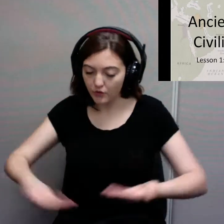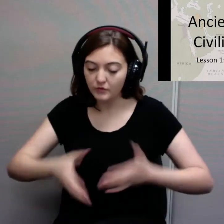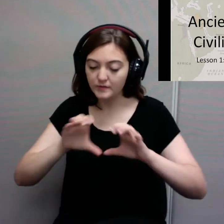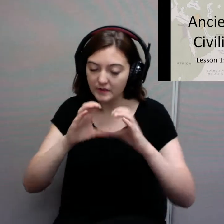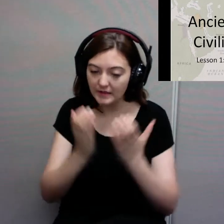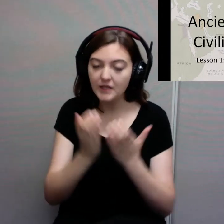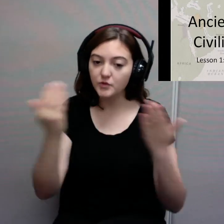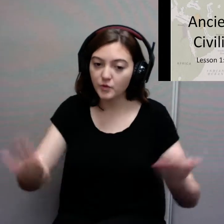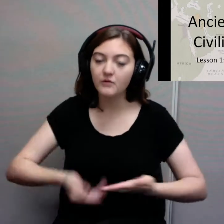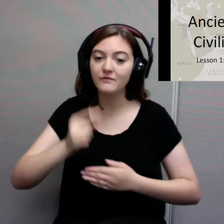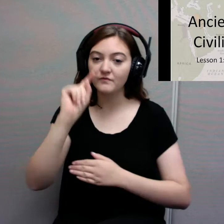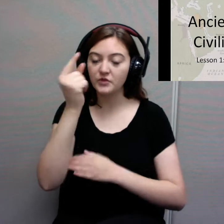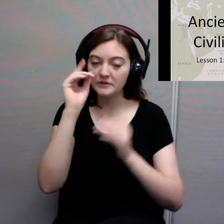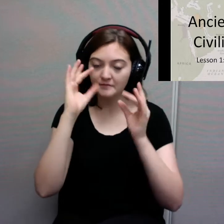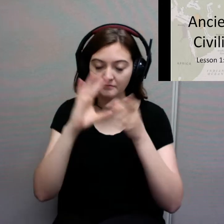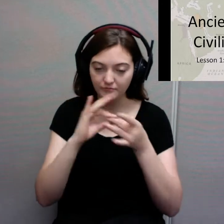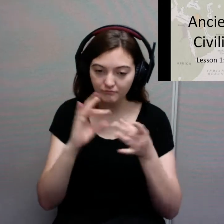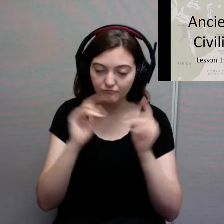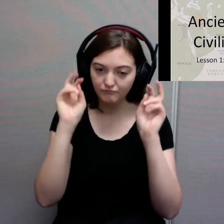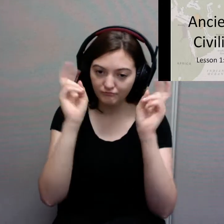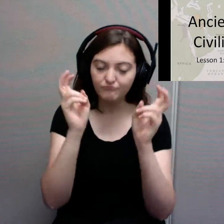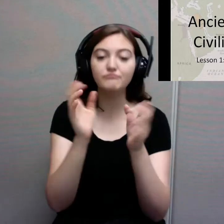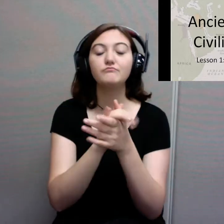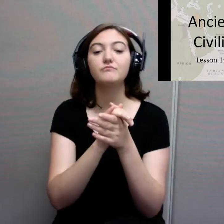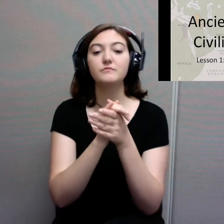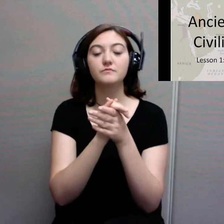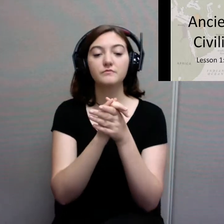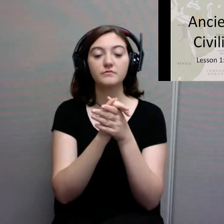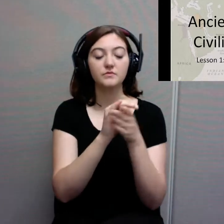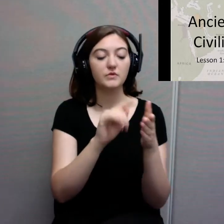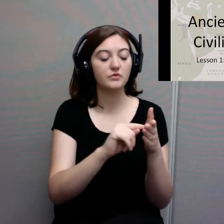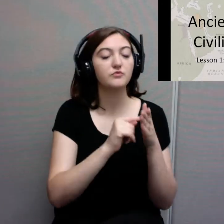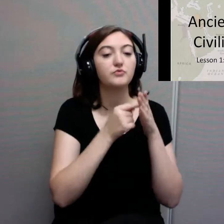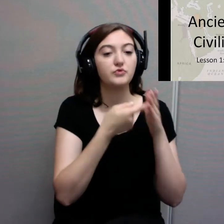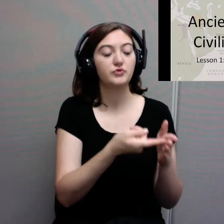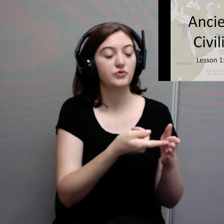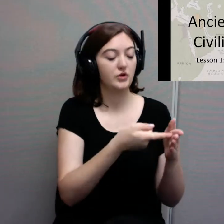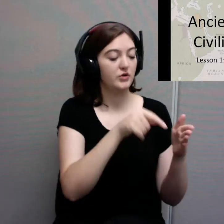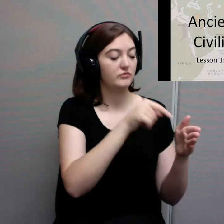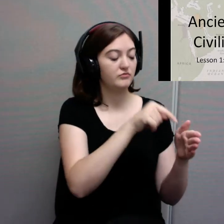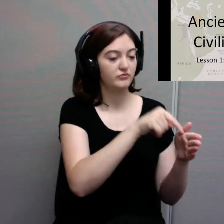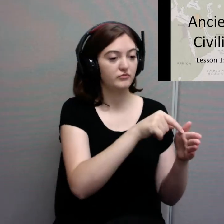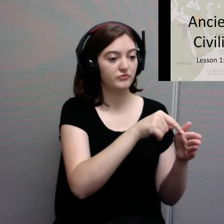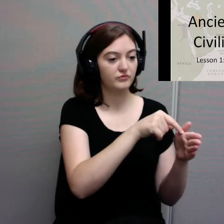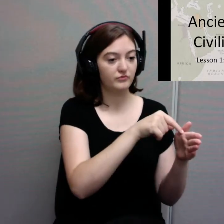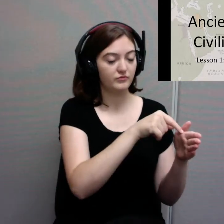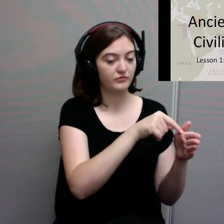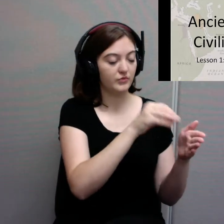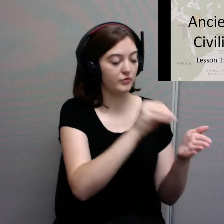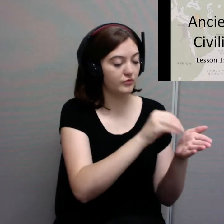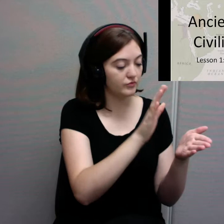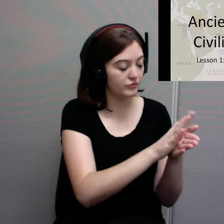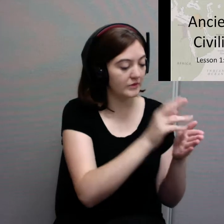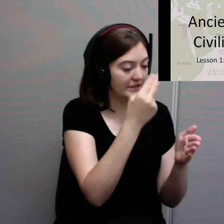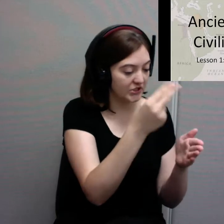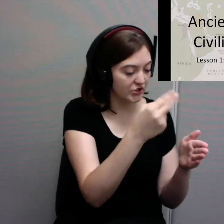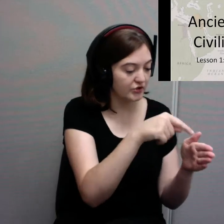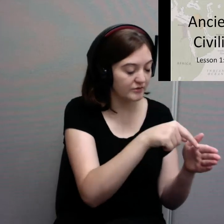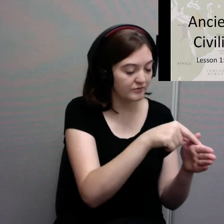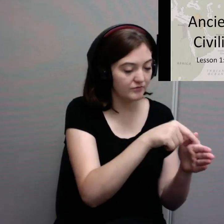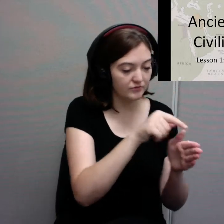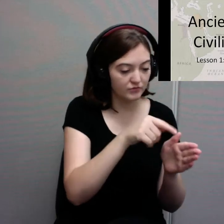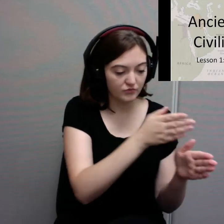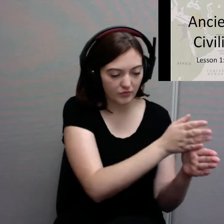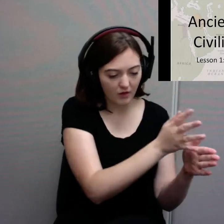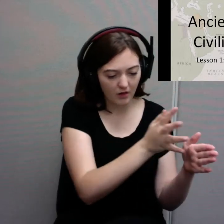going to have on Ancient World History. We're going to go from the beginning of recorded history, the beginning of empires, the beginning of